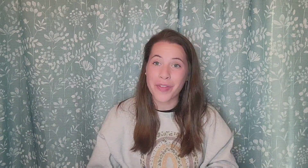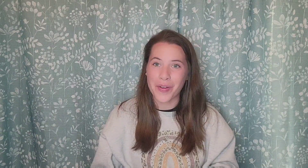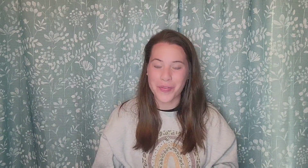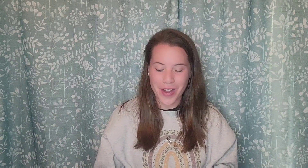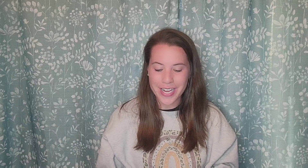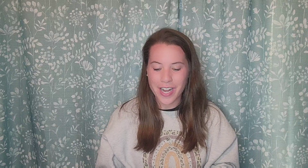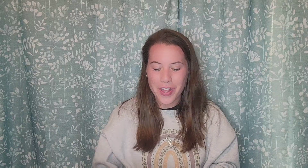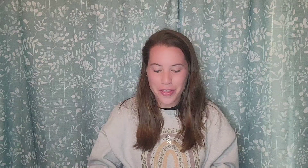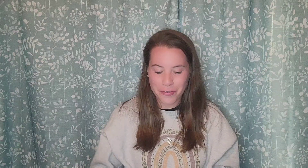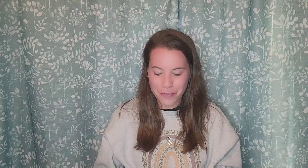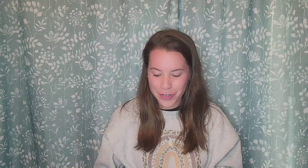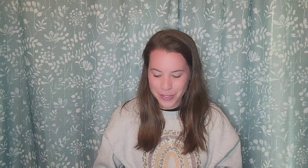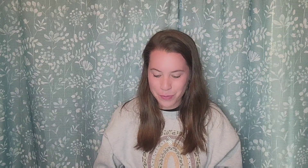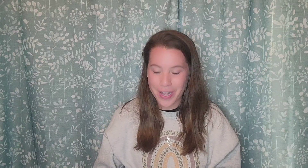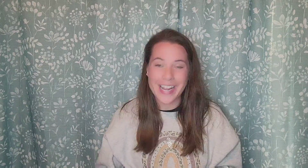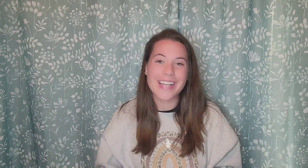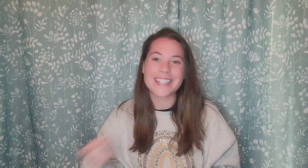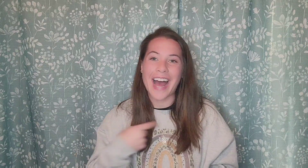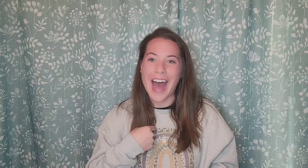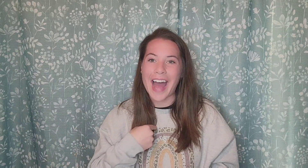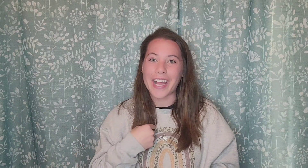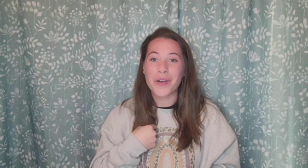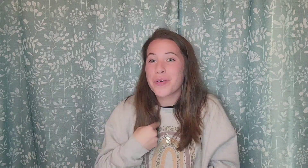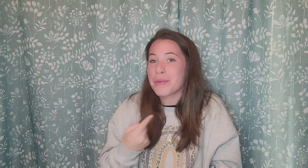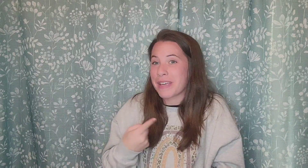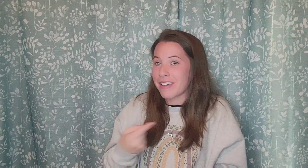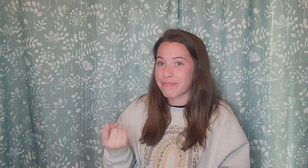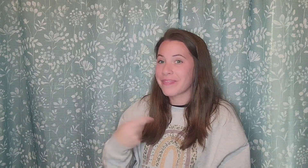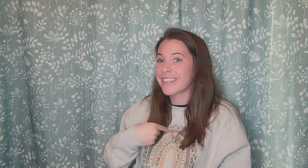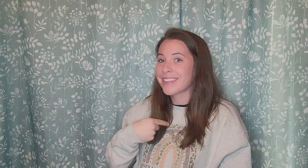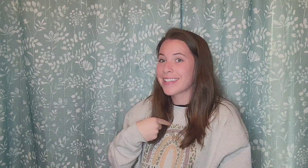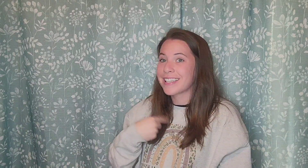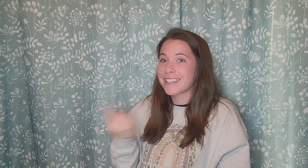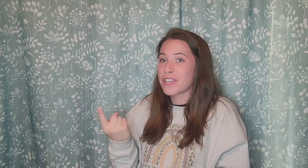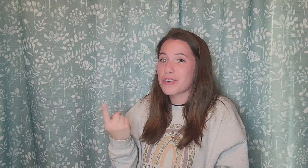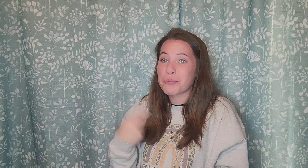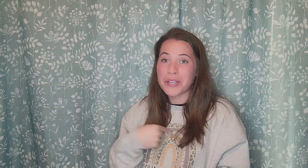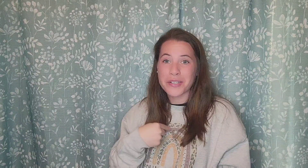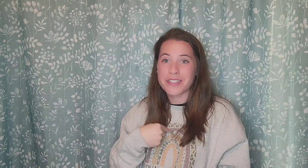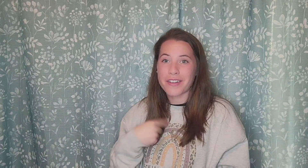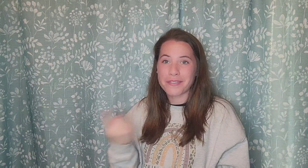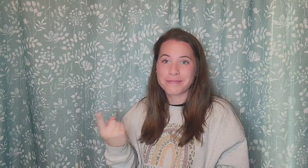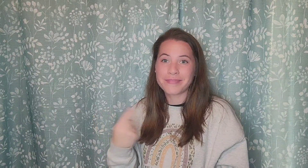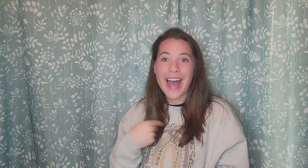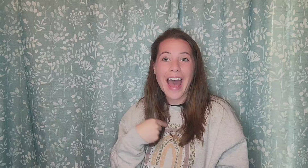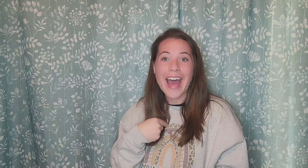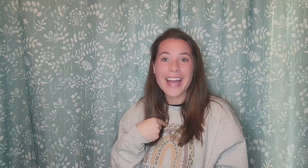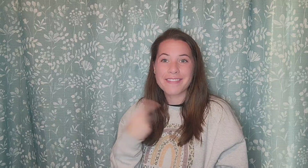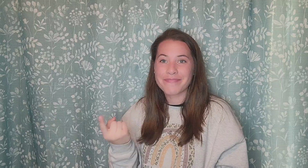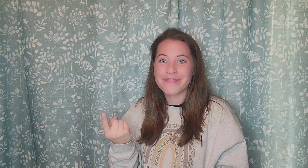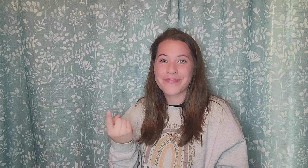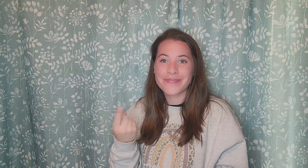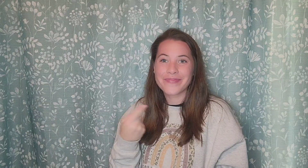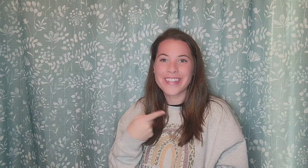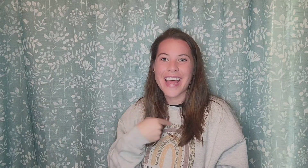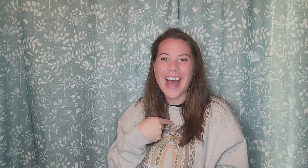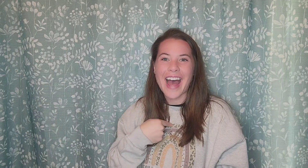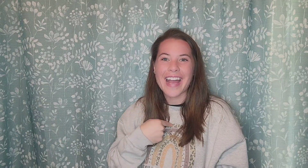All right. The first one is I or me. You just point to yourself. I. I.